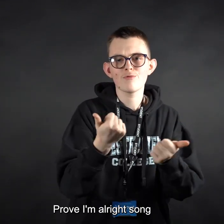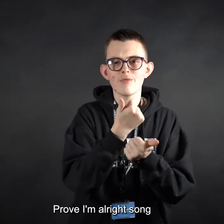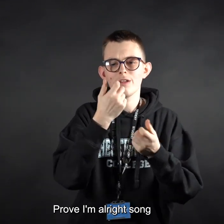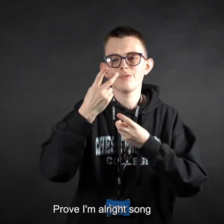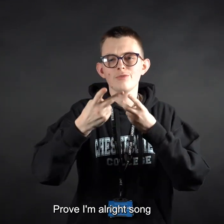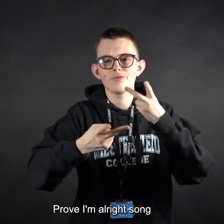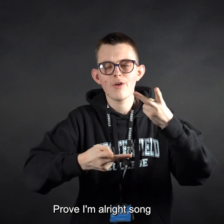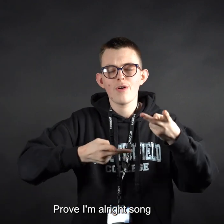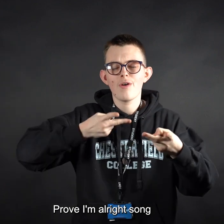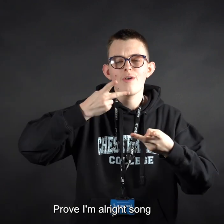alright song